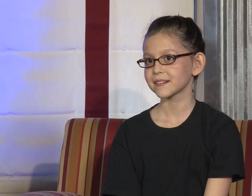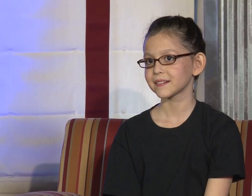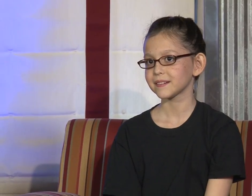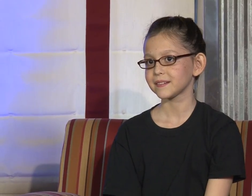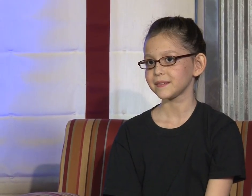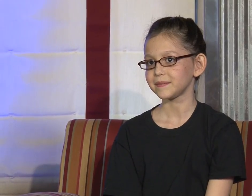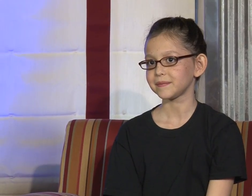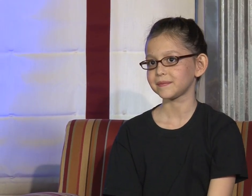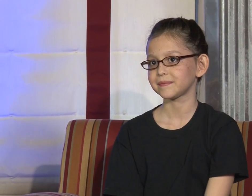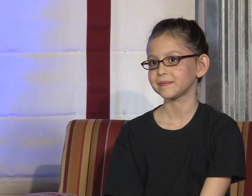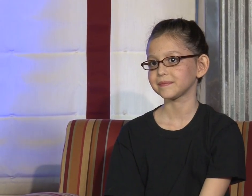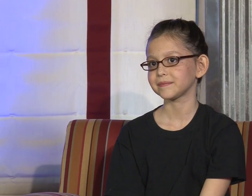hurts. And?